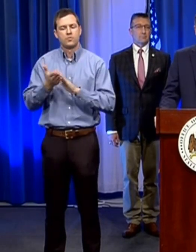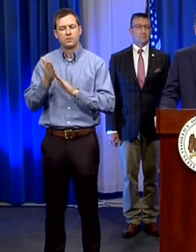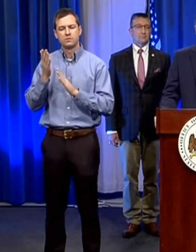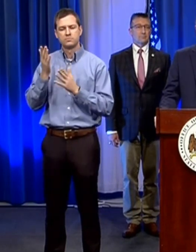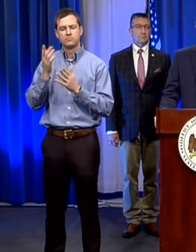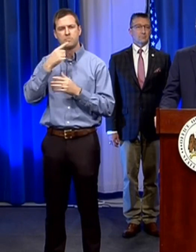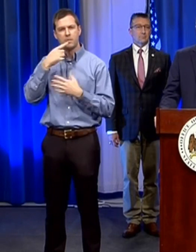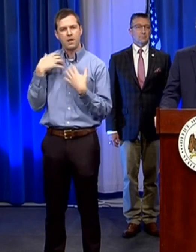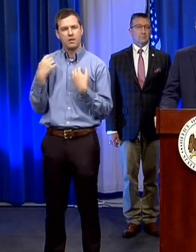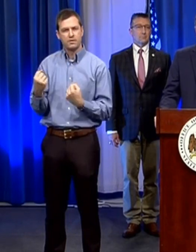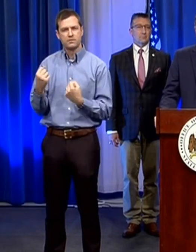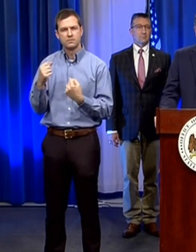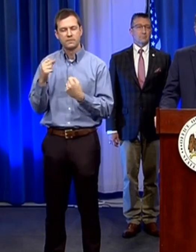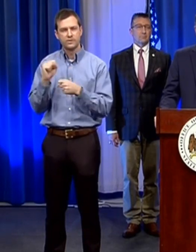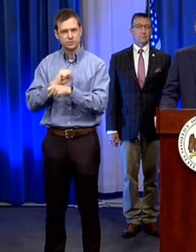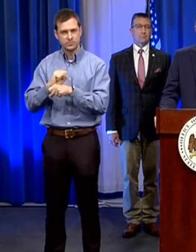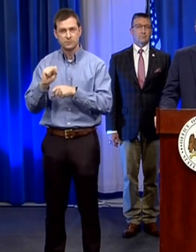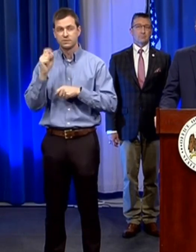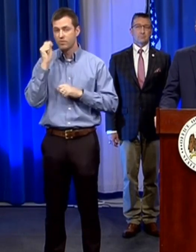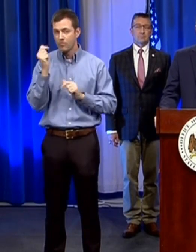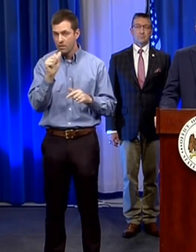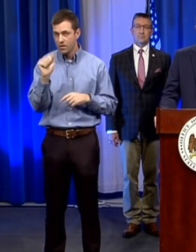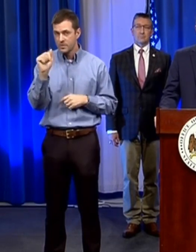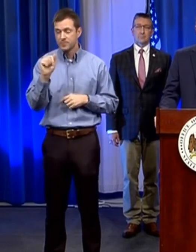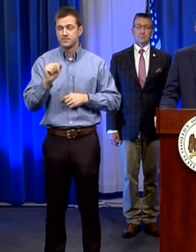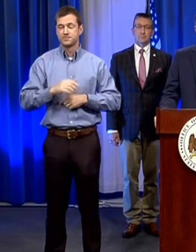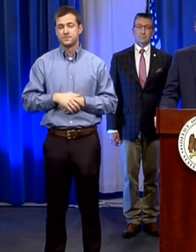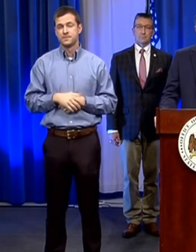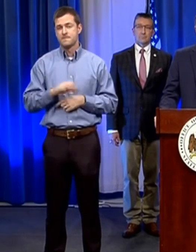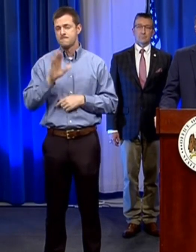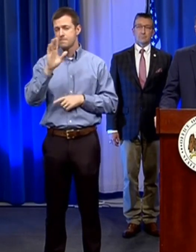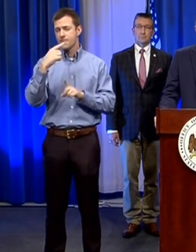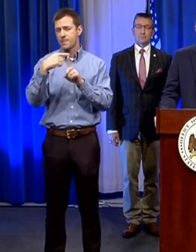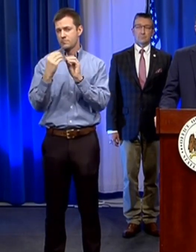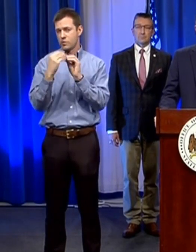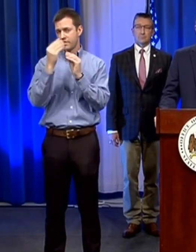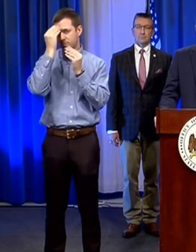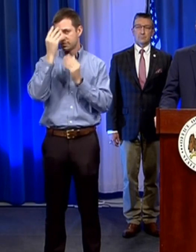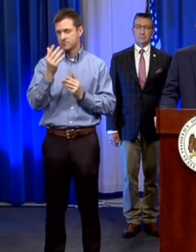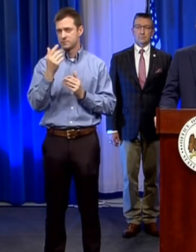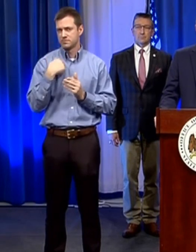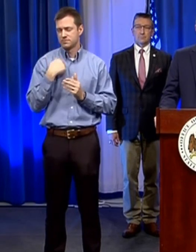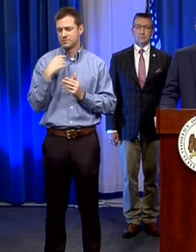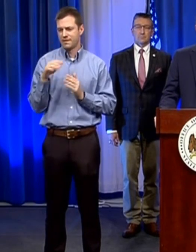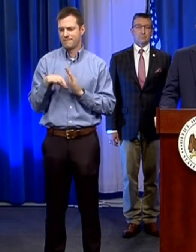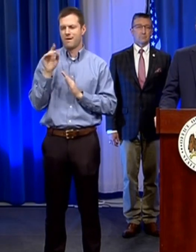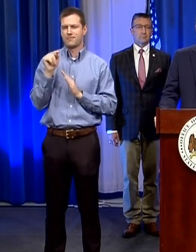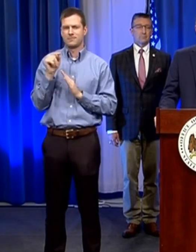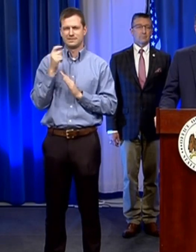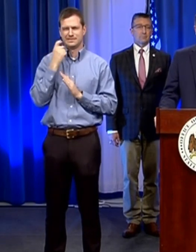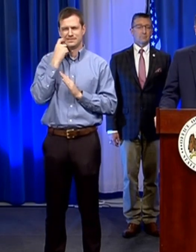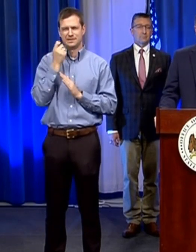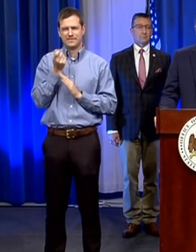and safety of all Alabamians i have some additional information to let you know about that we have just learned about in the past few minutes we